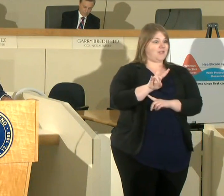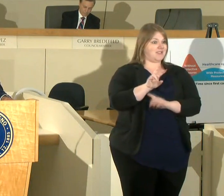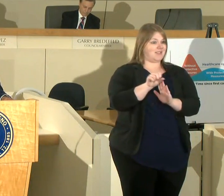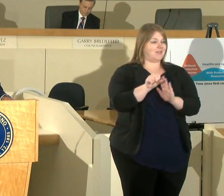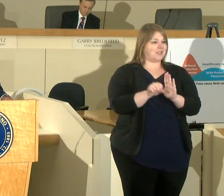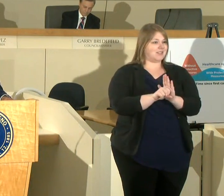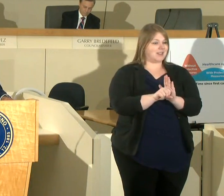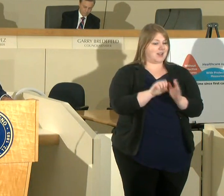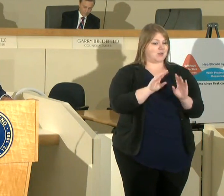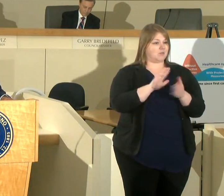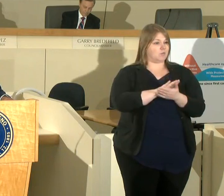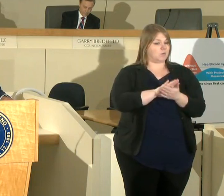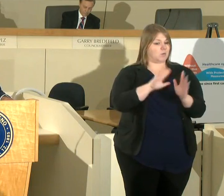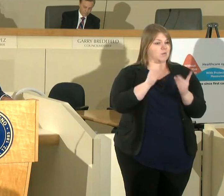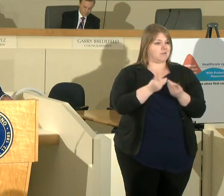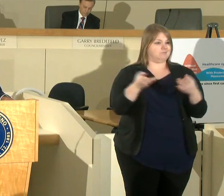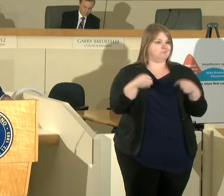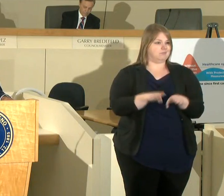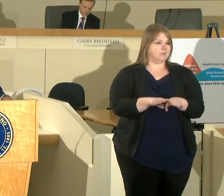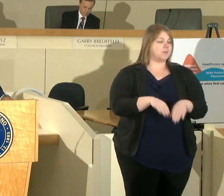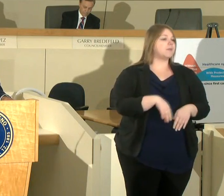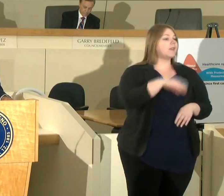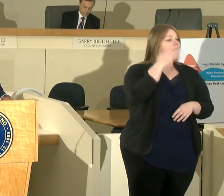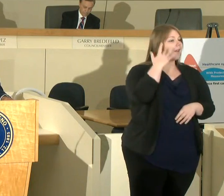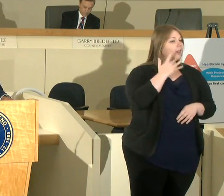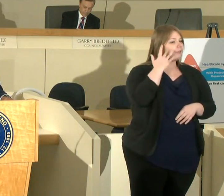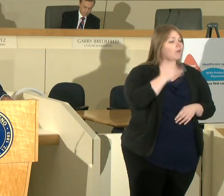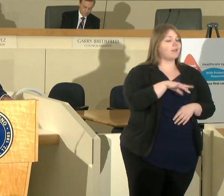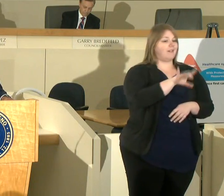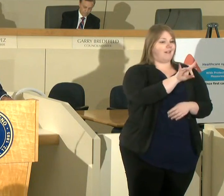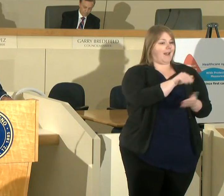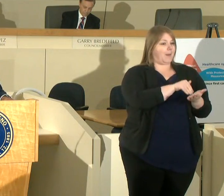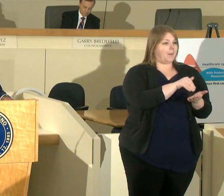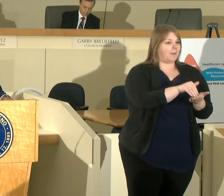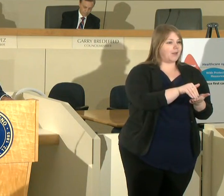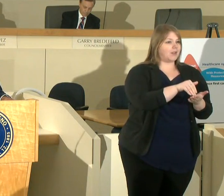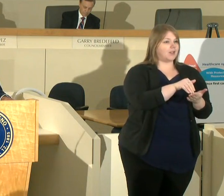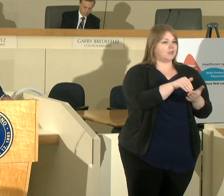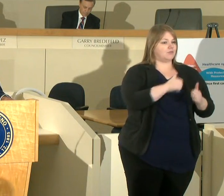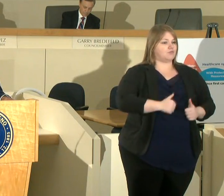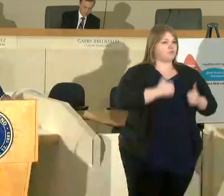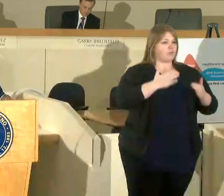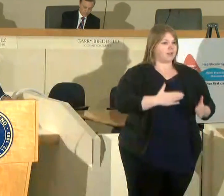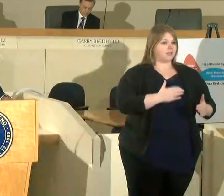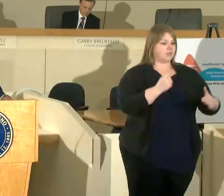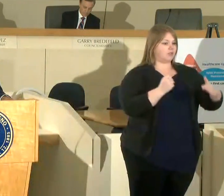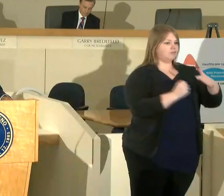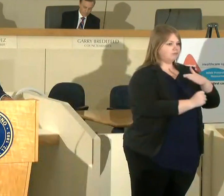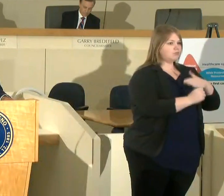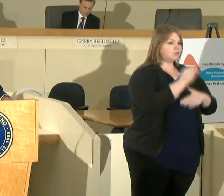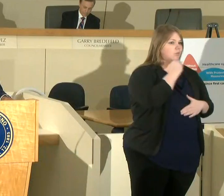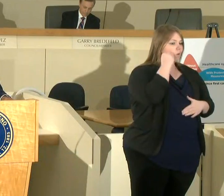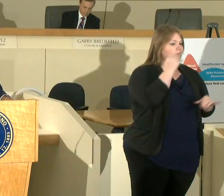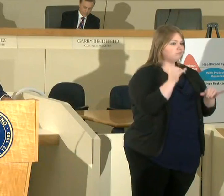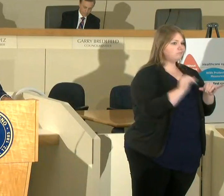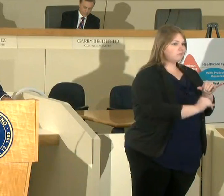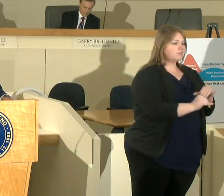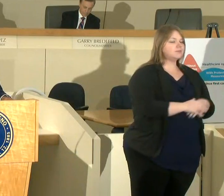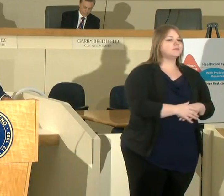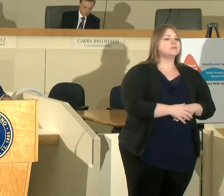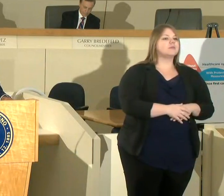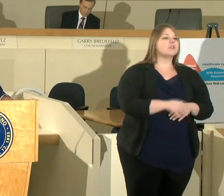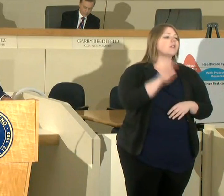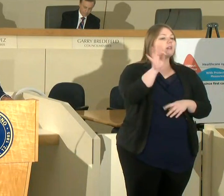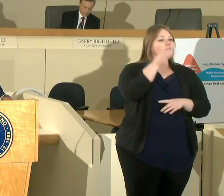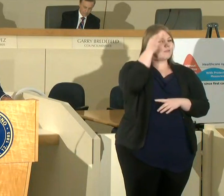in California 8 million residents are living under a similar shelter-in-place order the